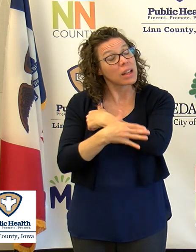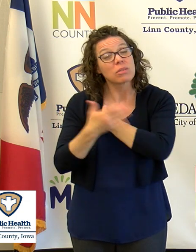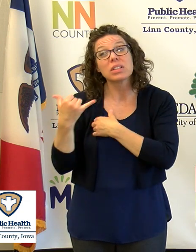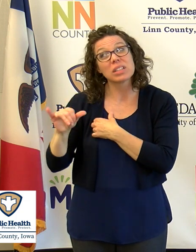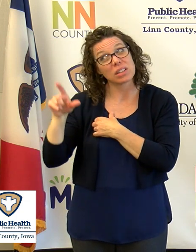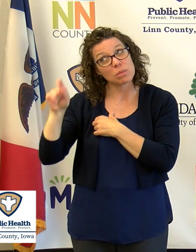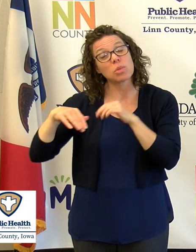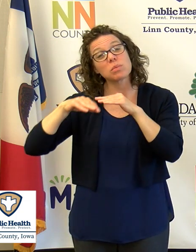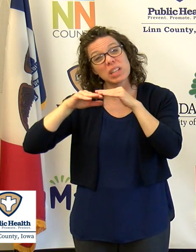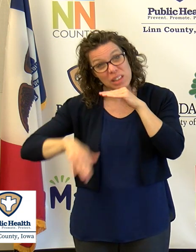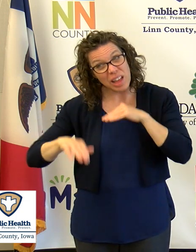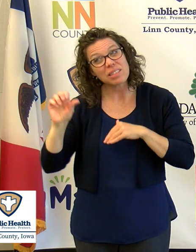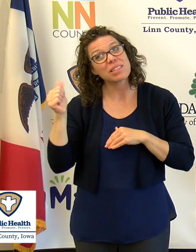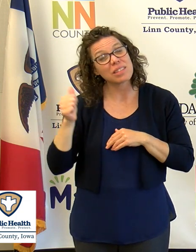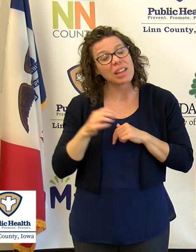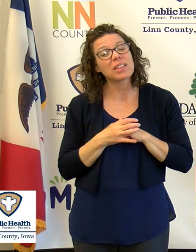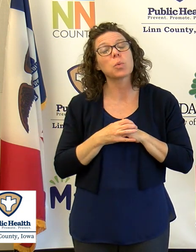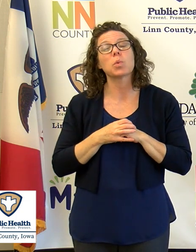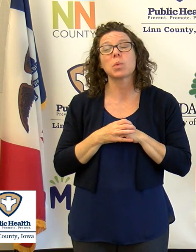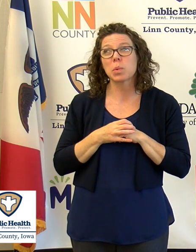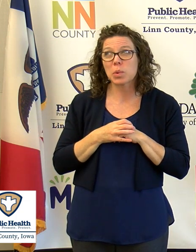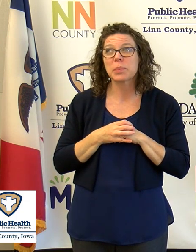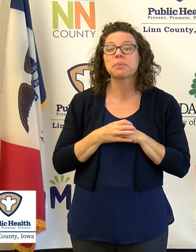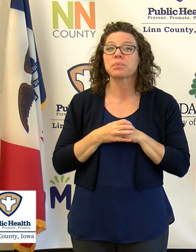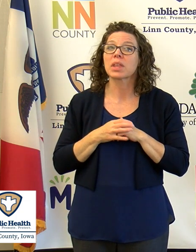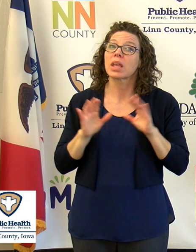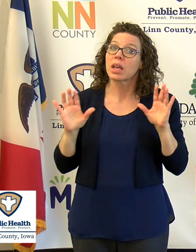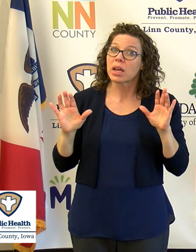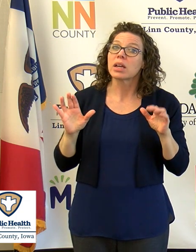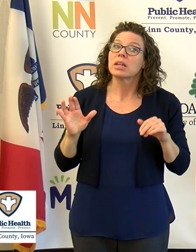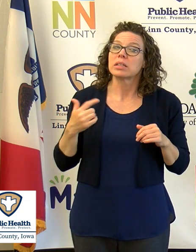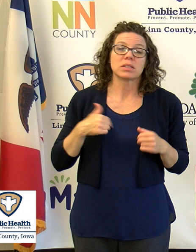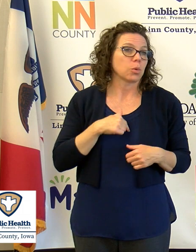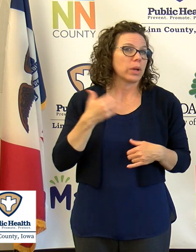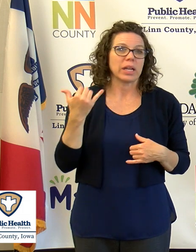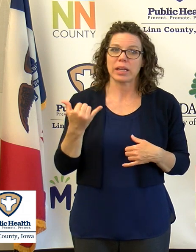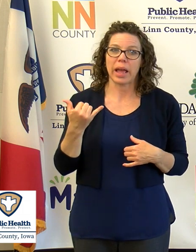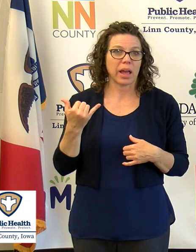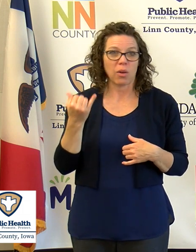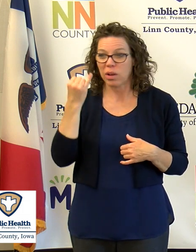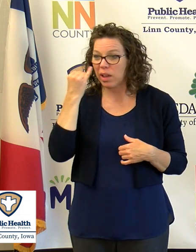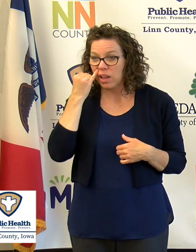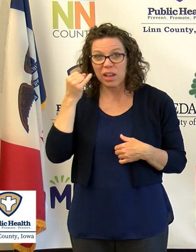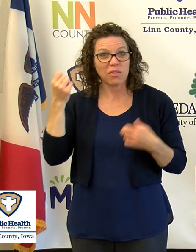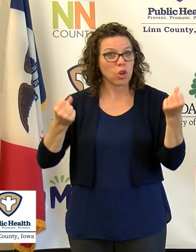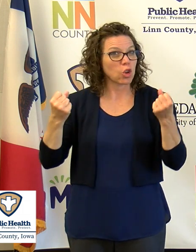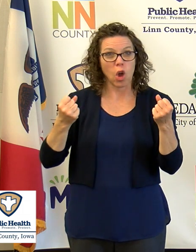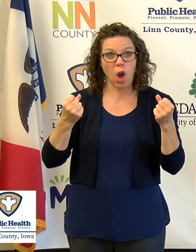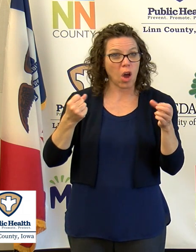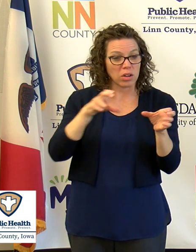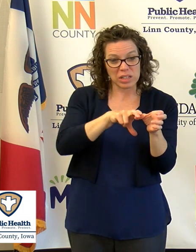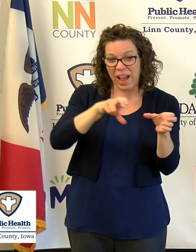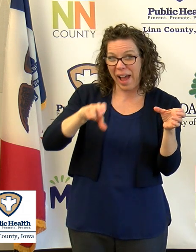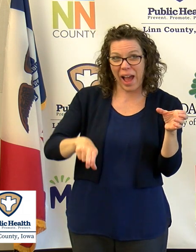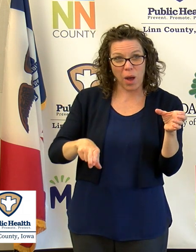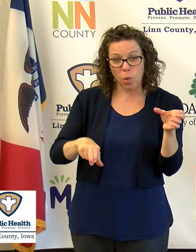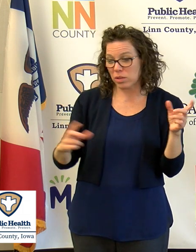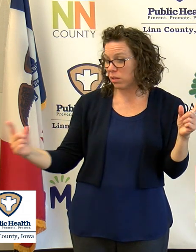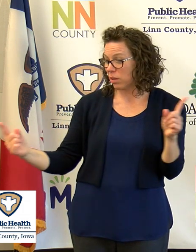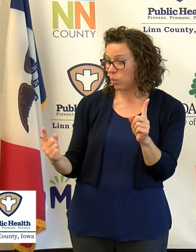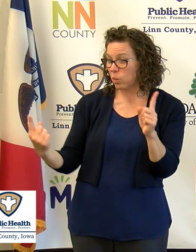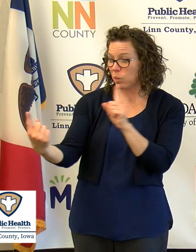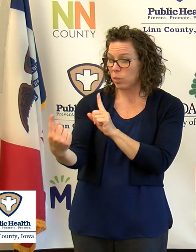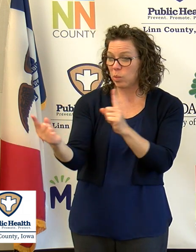are still supposed to have 10 or less in a group. So we are now no longer social distancing. People do not have cloth face mask on